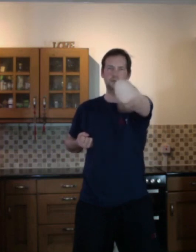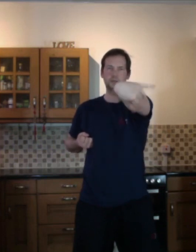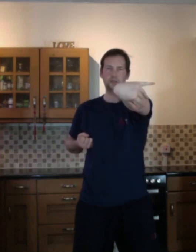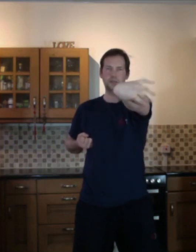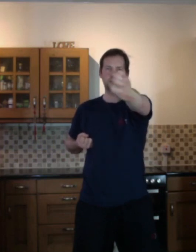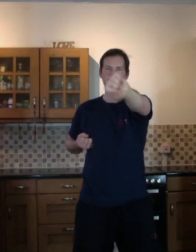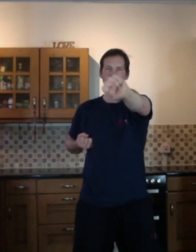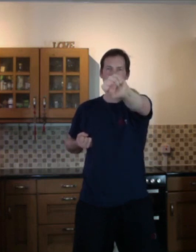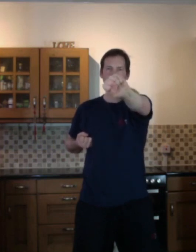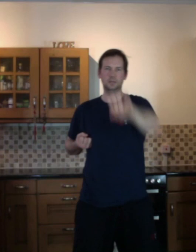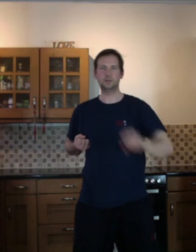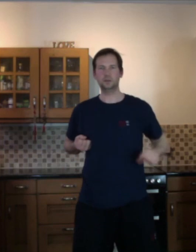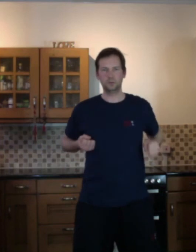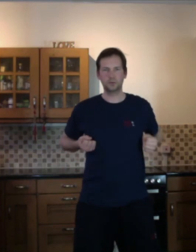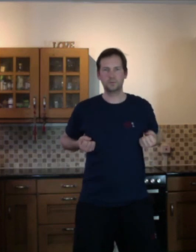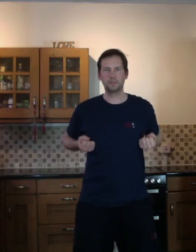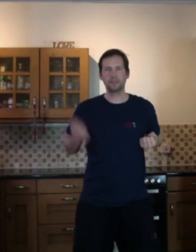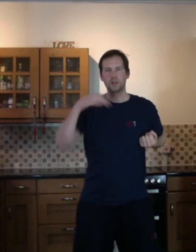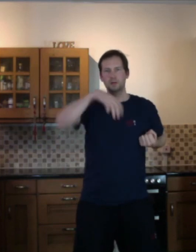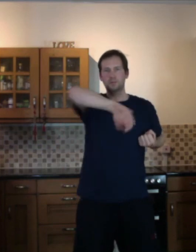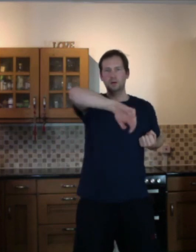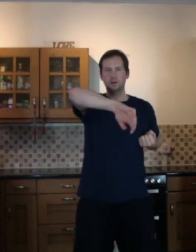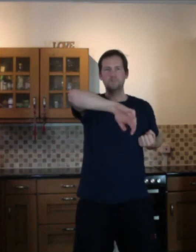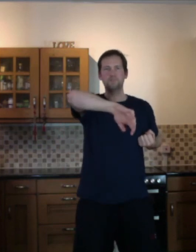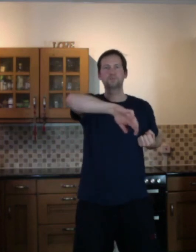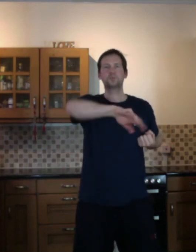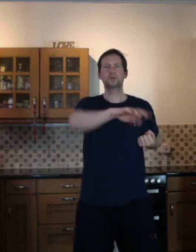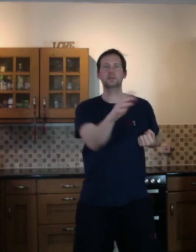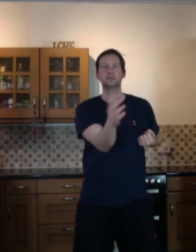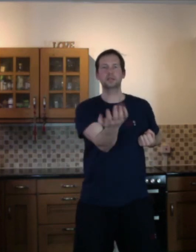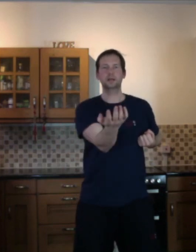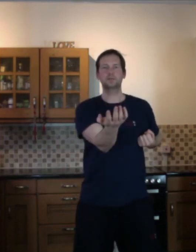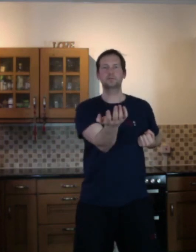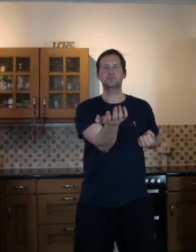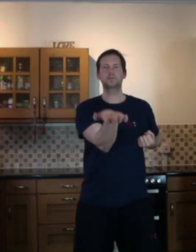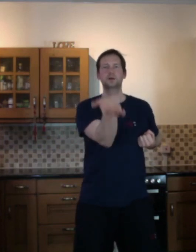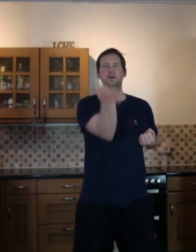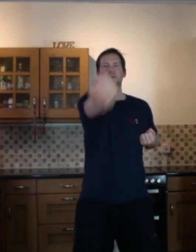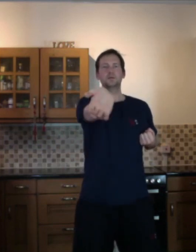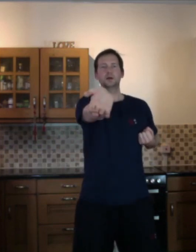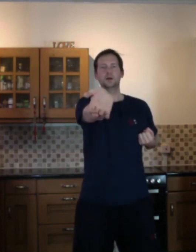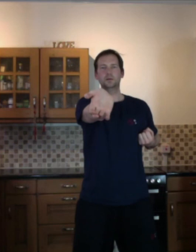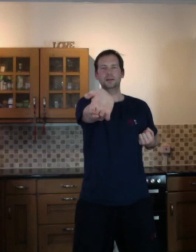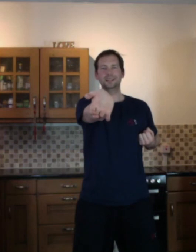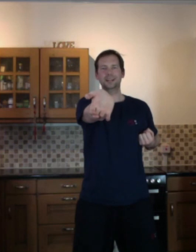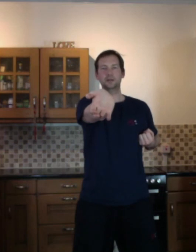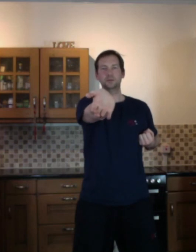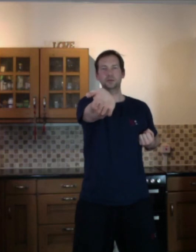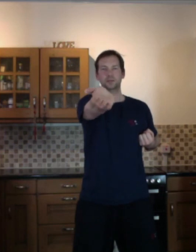The stretch. Close. Pong. Tan. Palm. Again. You should be able to